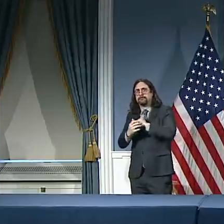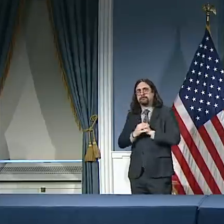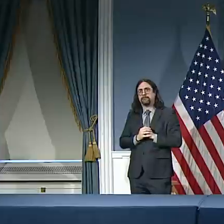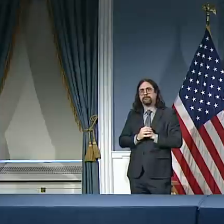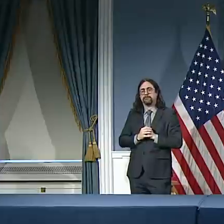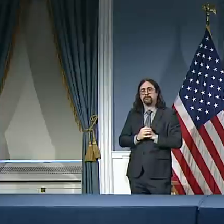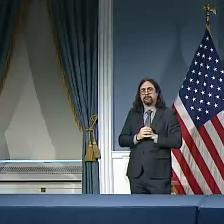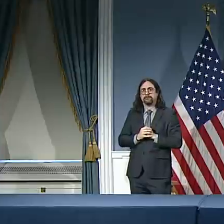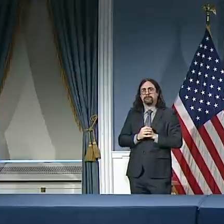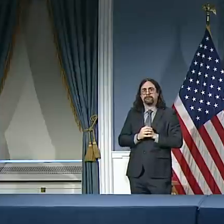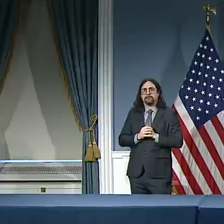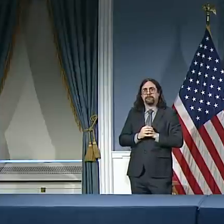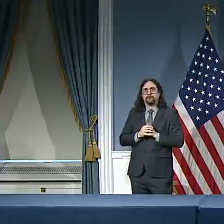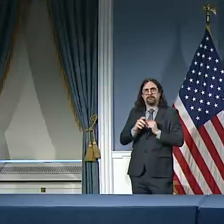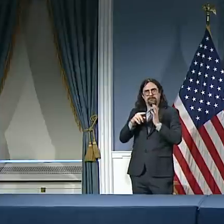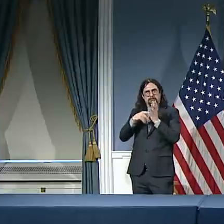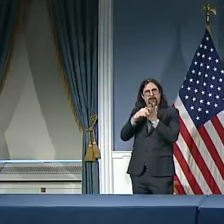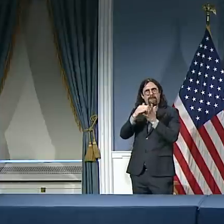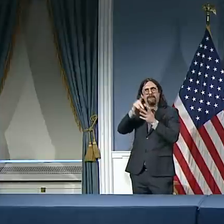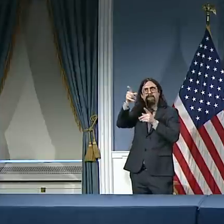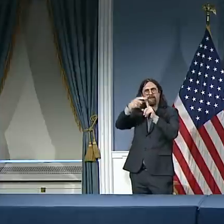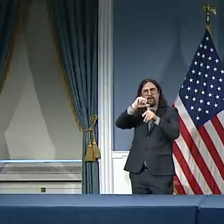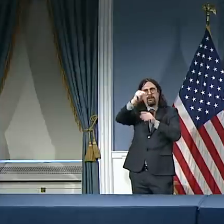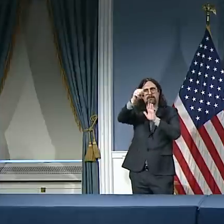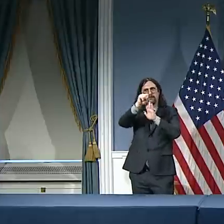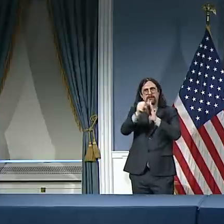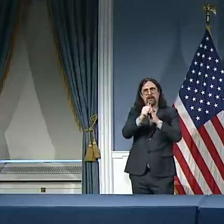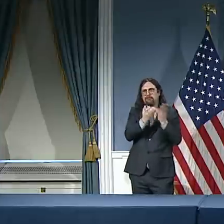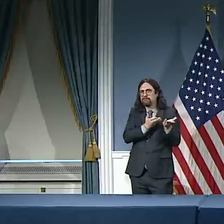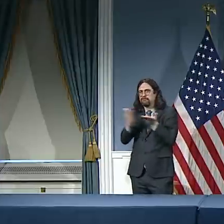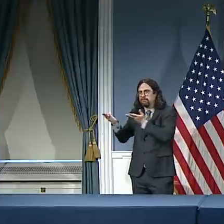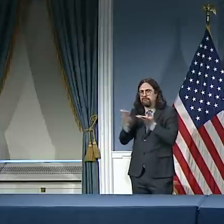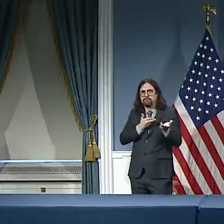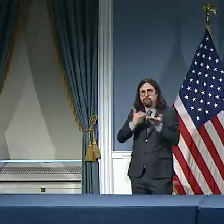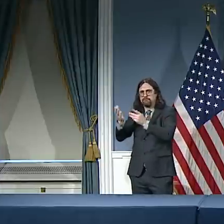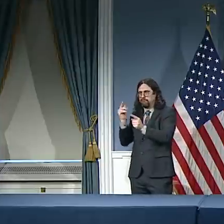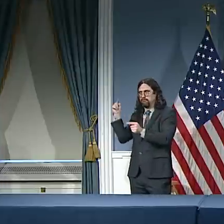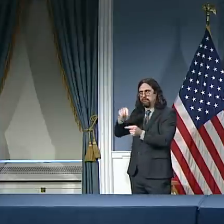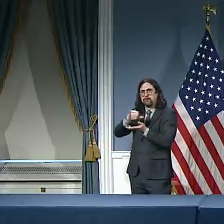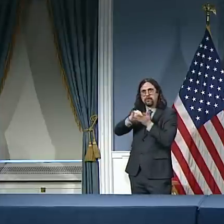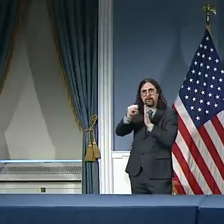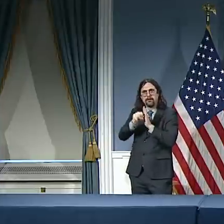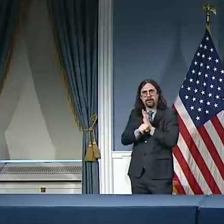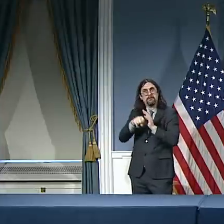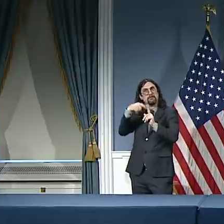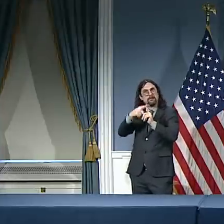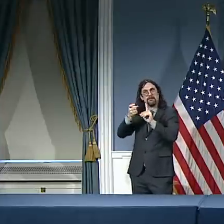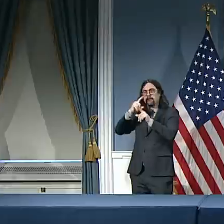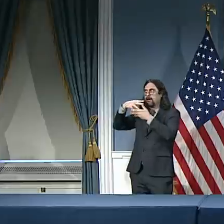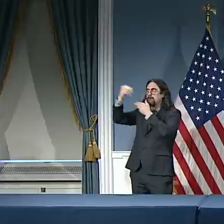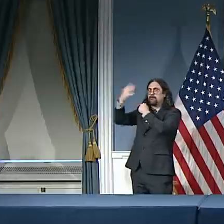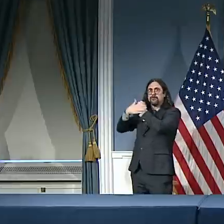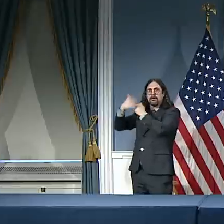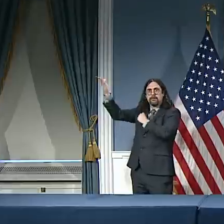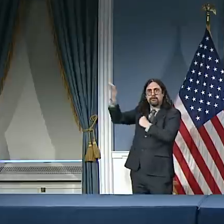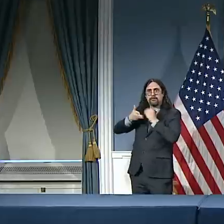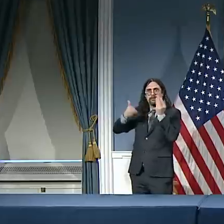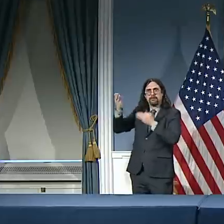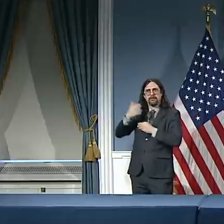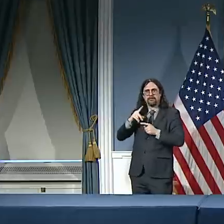country or homegrown here. So I am comfortable where we are. That's been taking place for some time now.